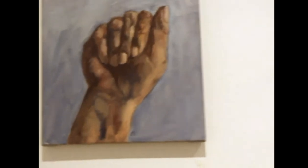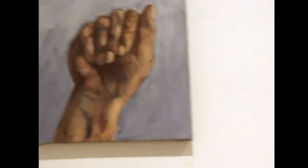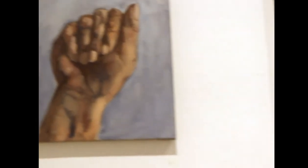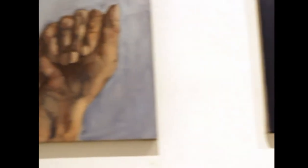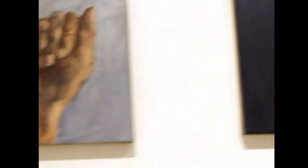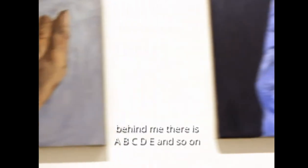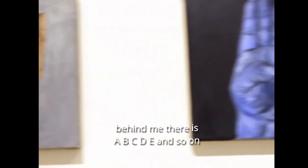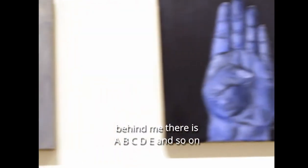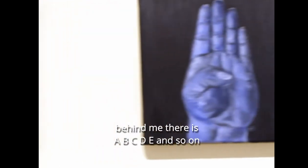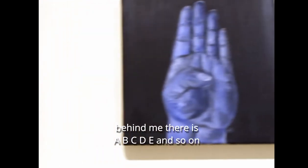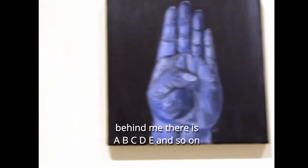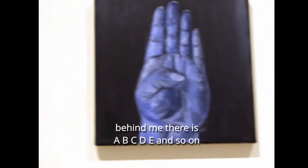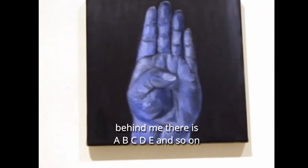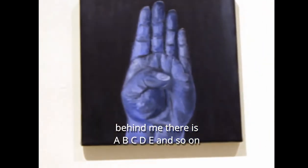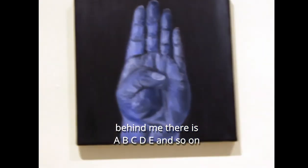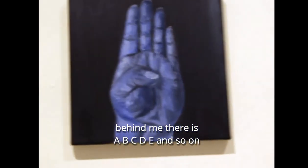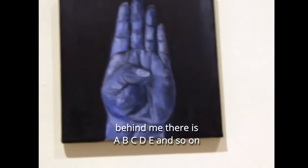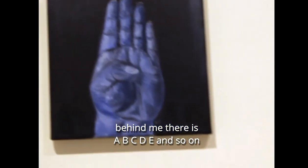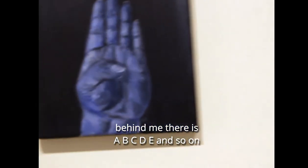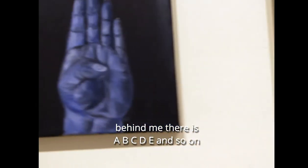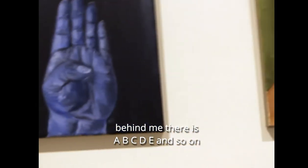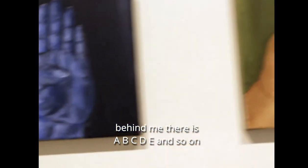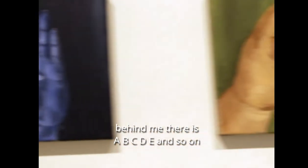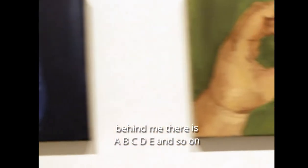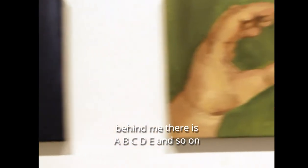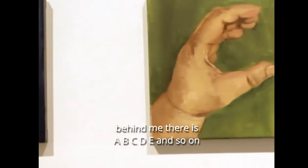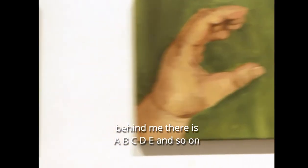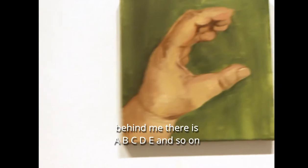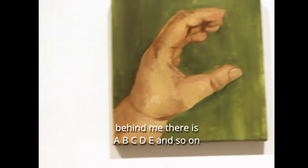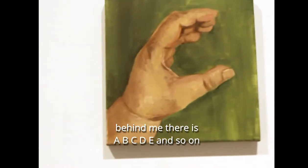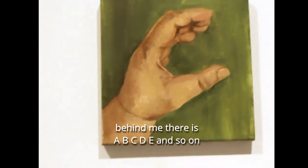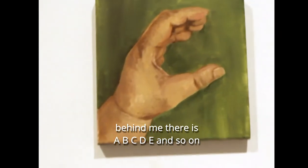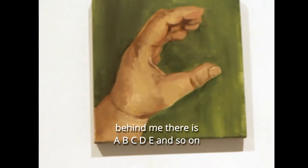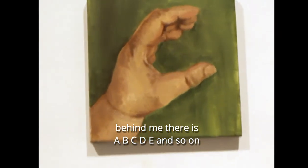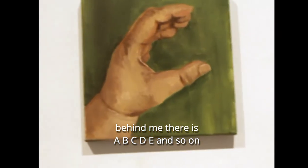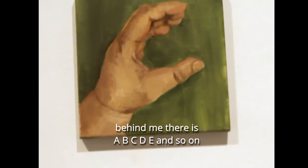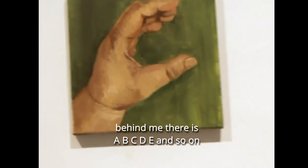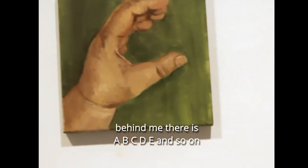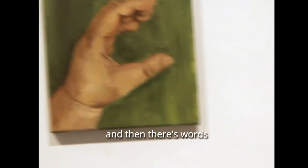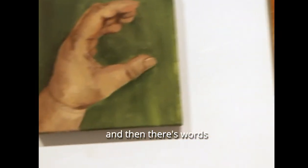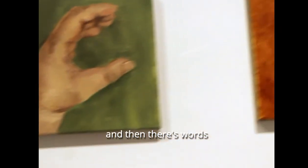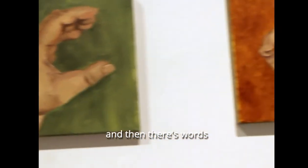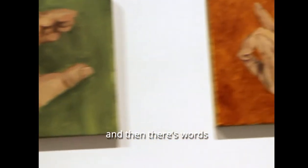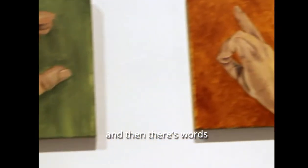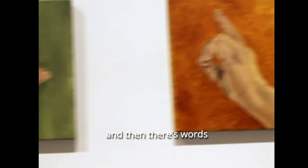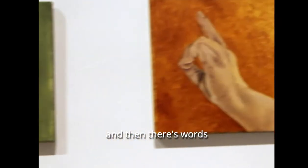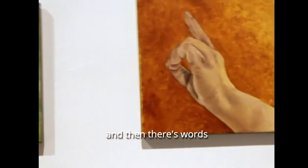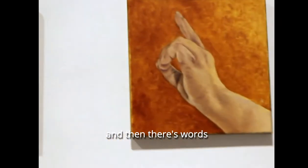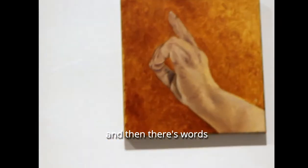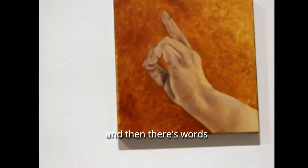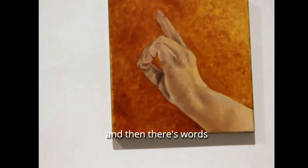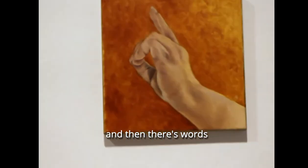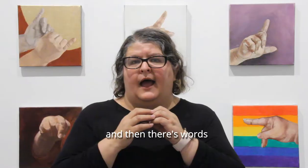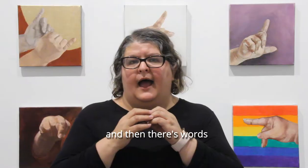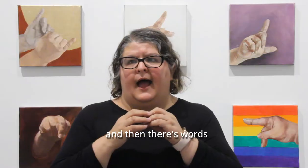alphabet, like behind me, there's A, B, C, C, E, and so on. And then there's words. Um,